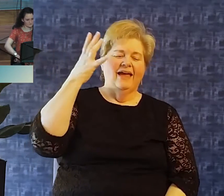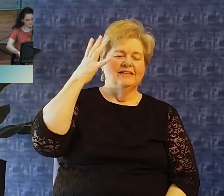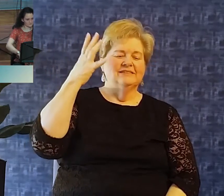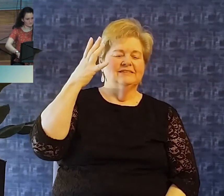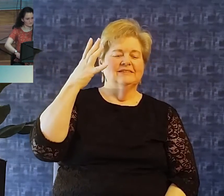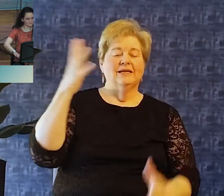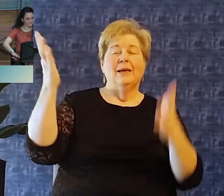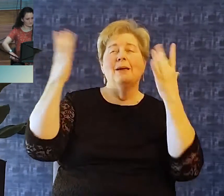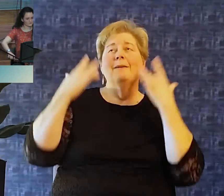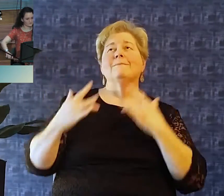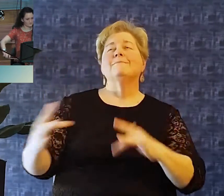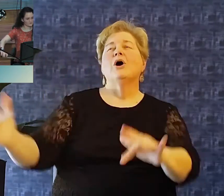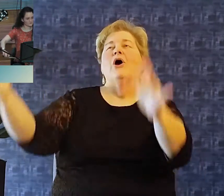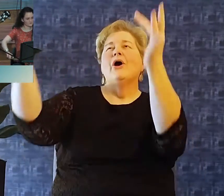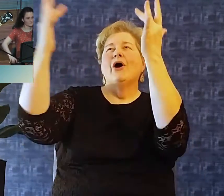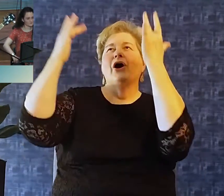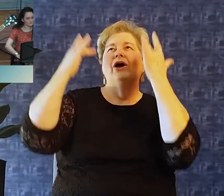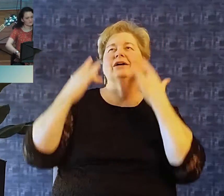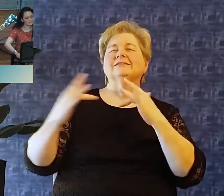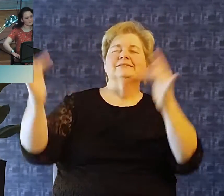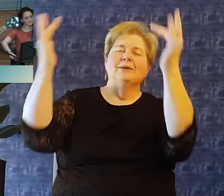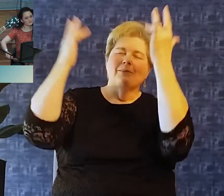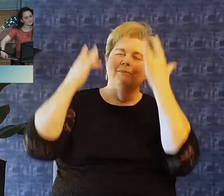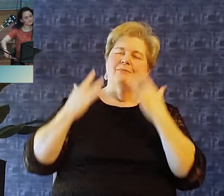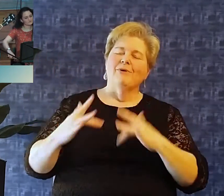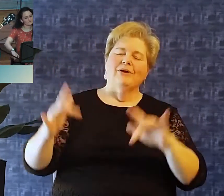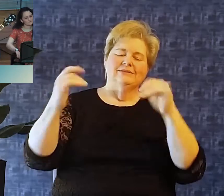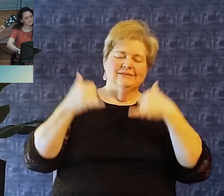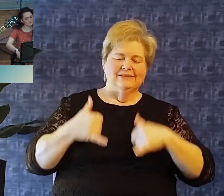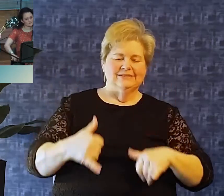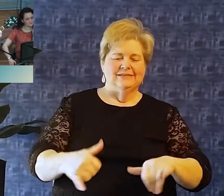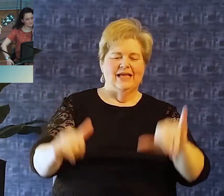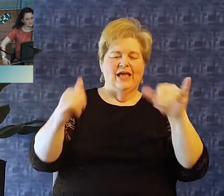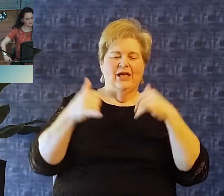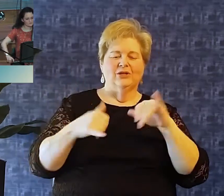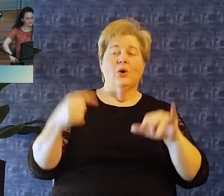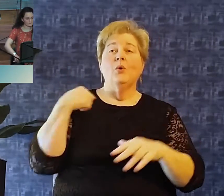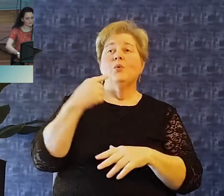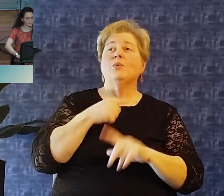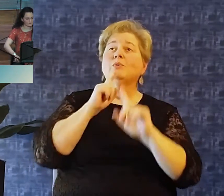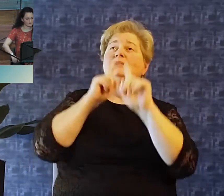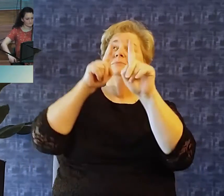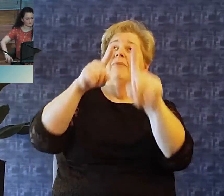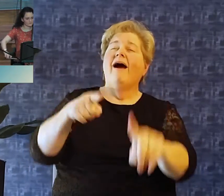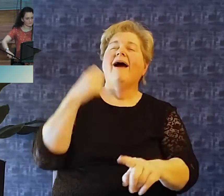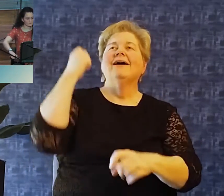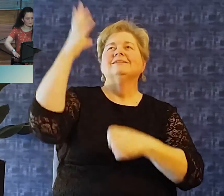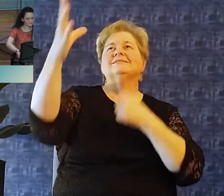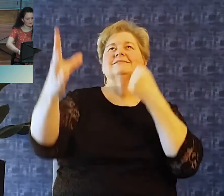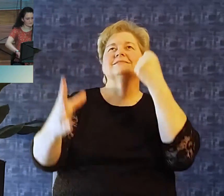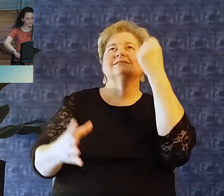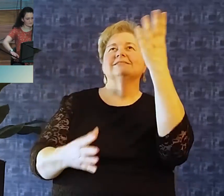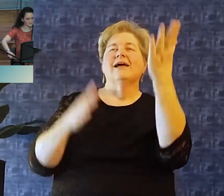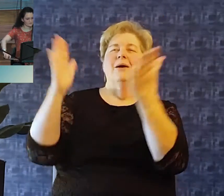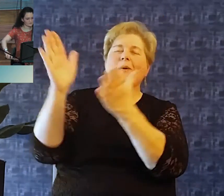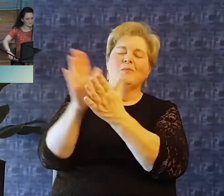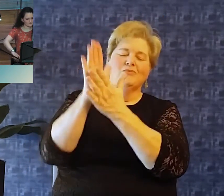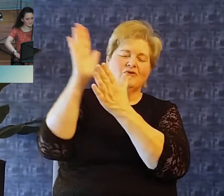grace. Streams of mercy never ceasing. Call for songs of